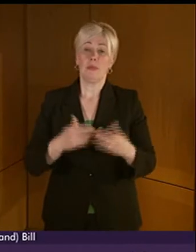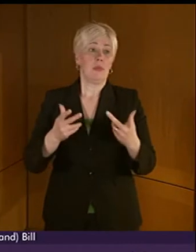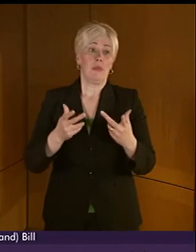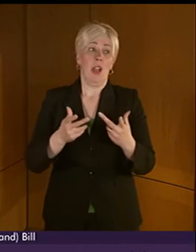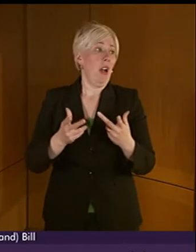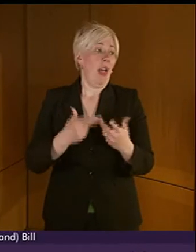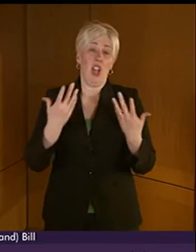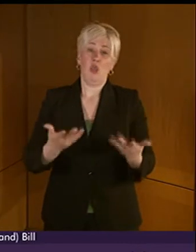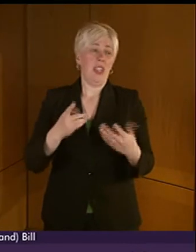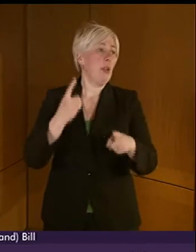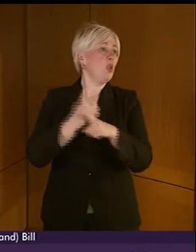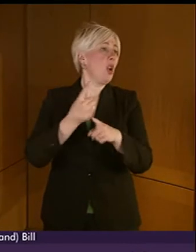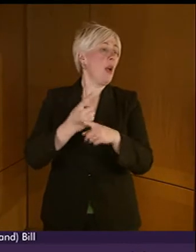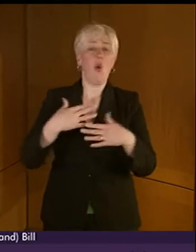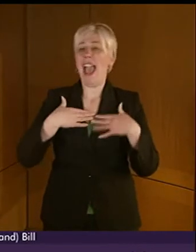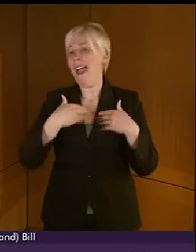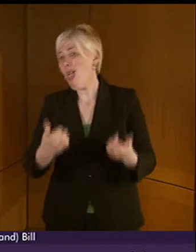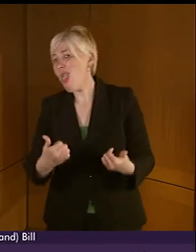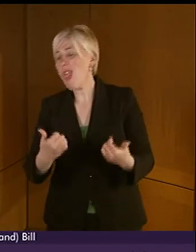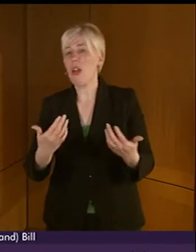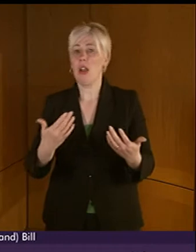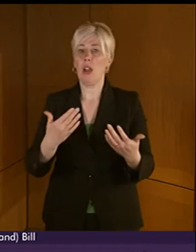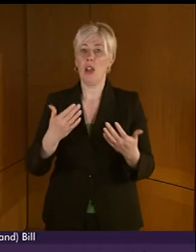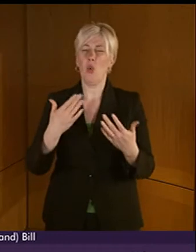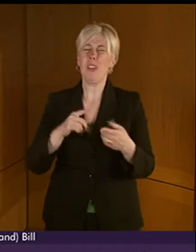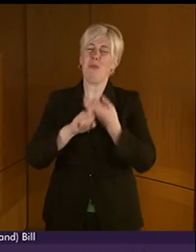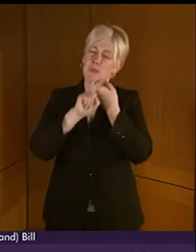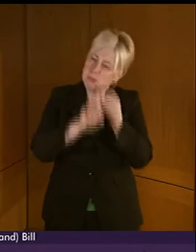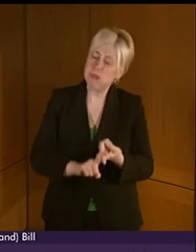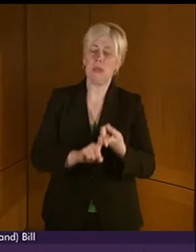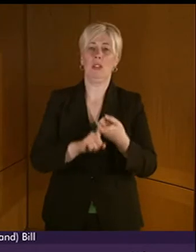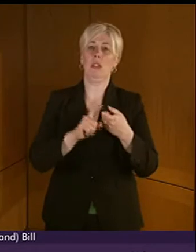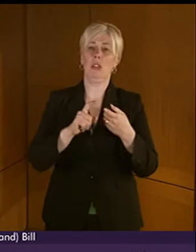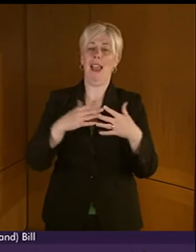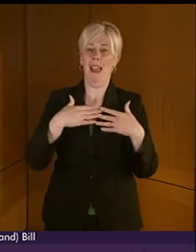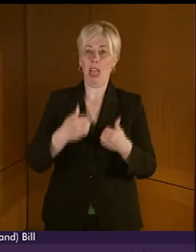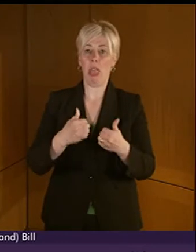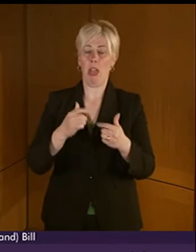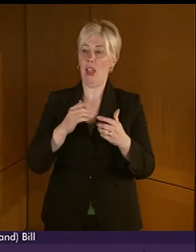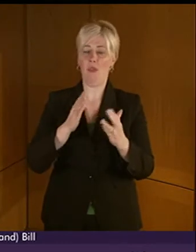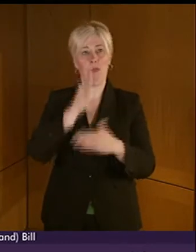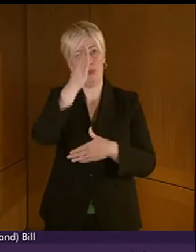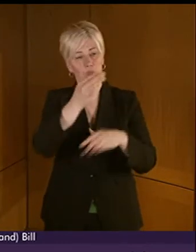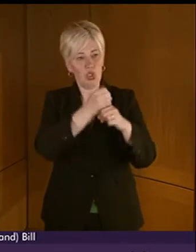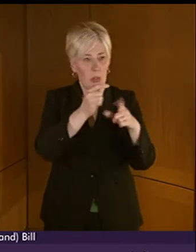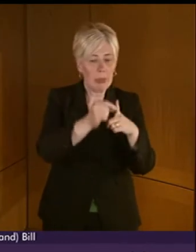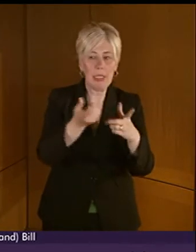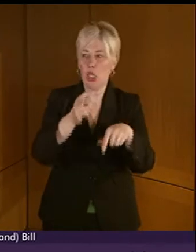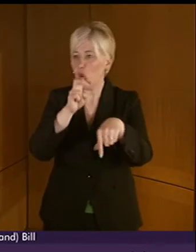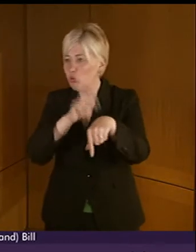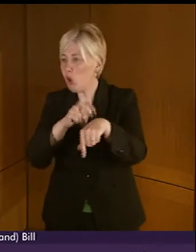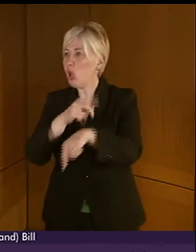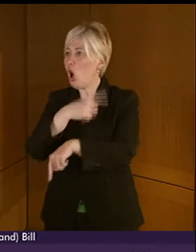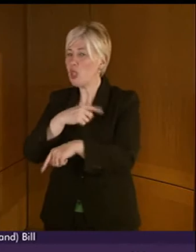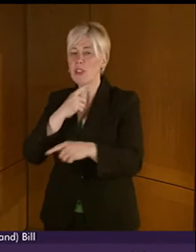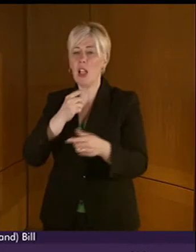talked about health and you know we depend on communication when we go to see our GP adopted and indeed to be able to tell